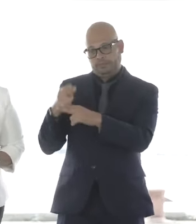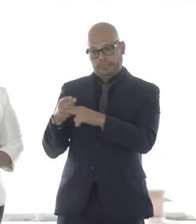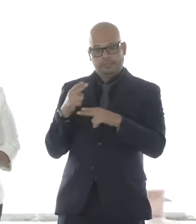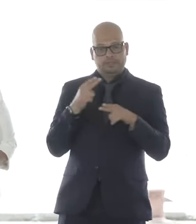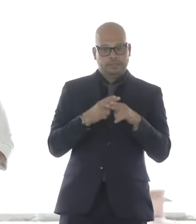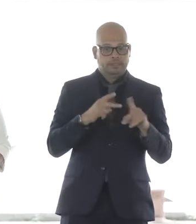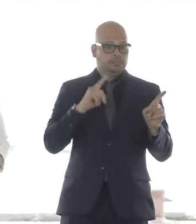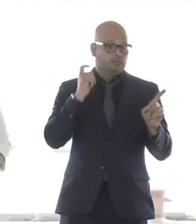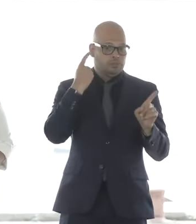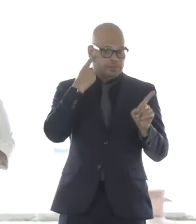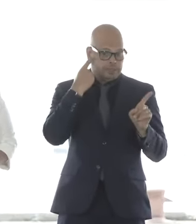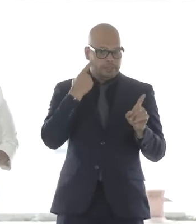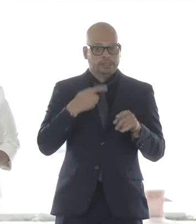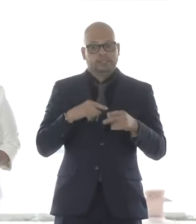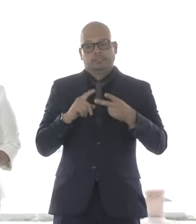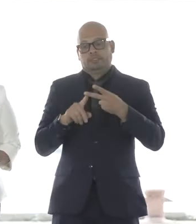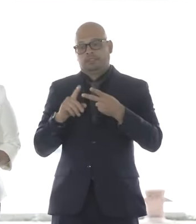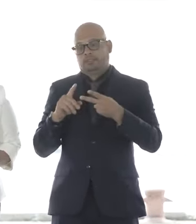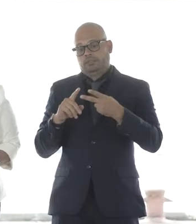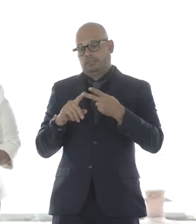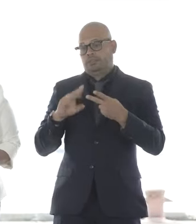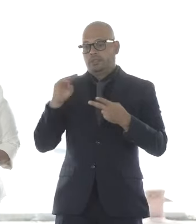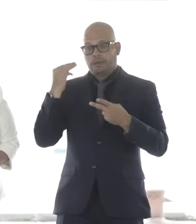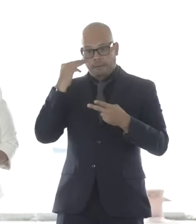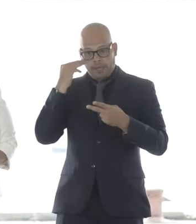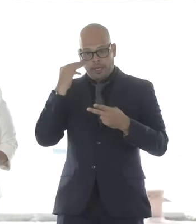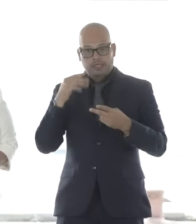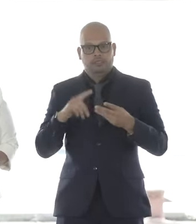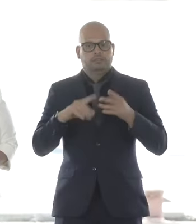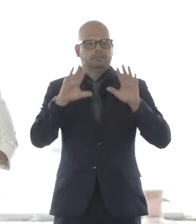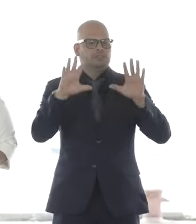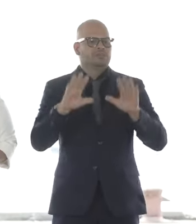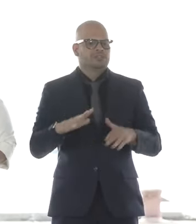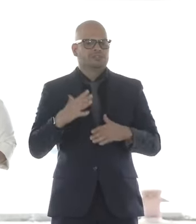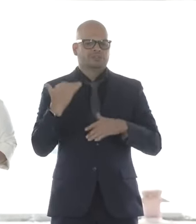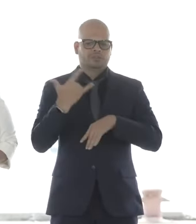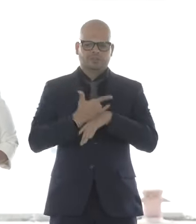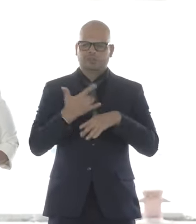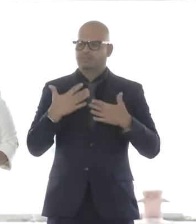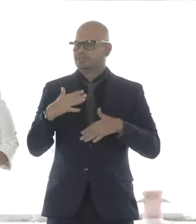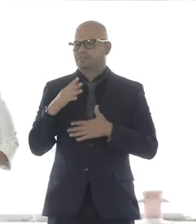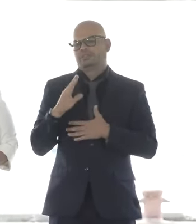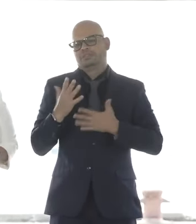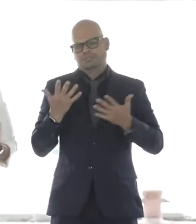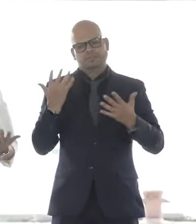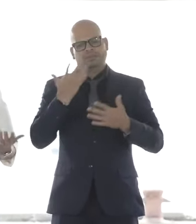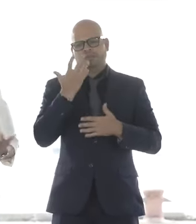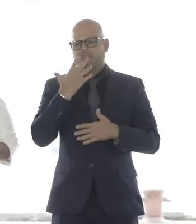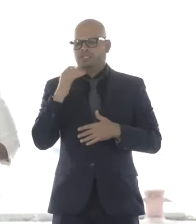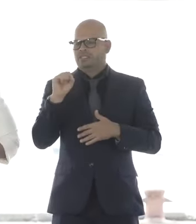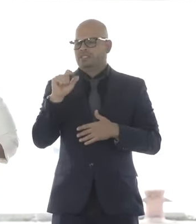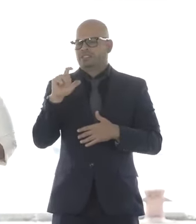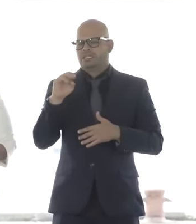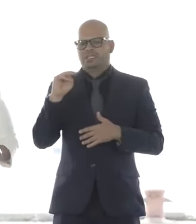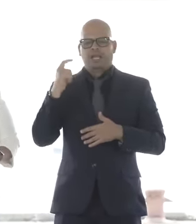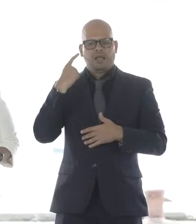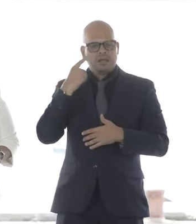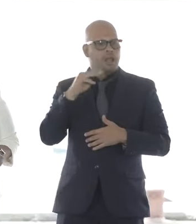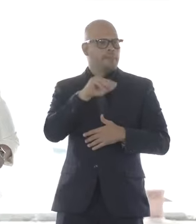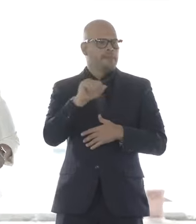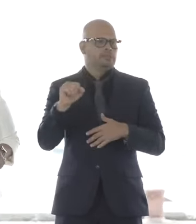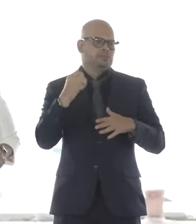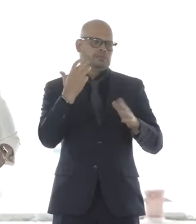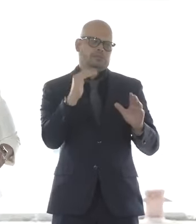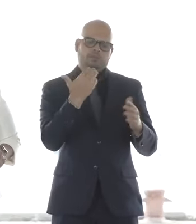not only a great day for Salem, but I think it's a really great day for our Commonwealth, and I just couldn't be more proud to have it happening right here in a